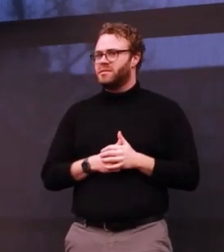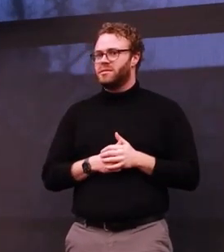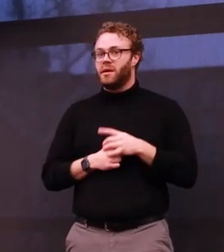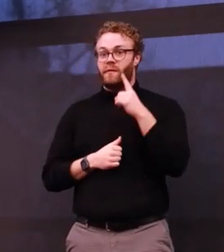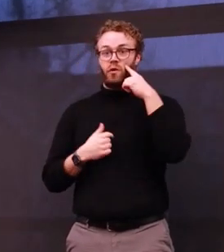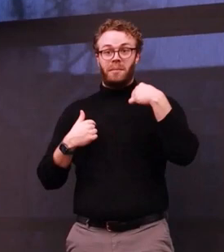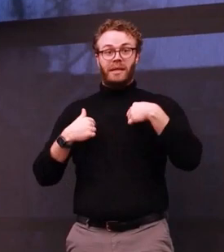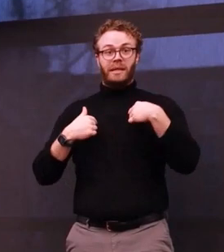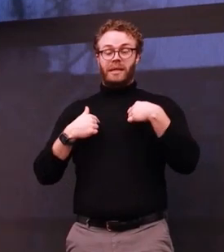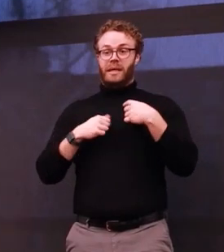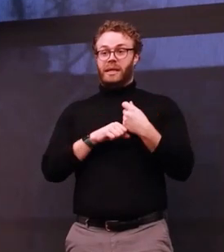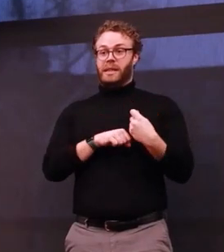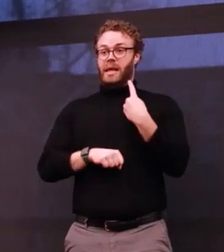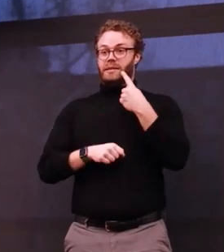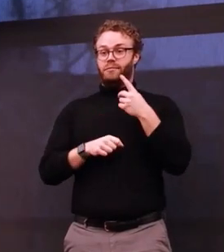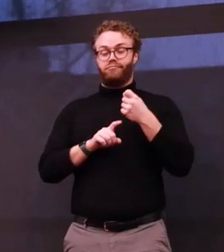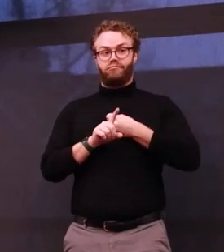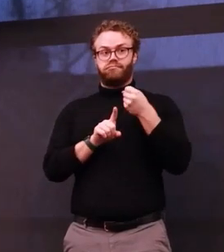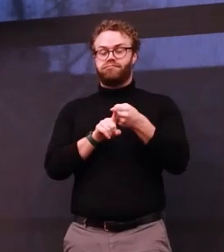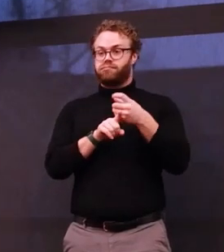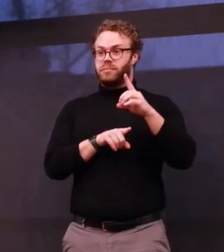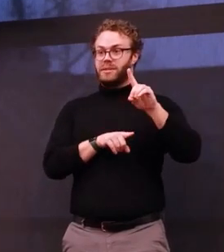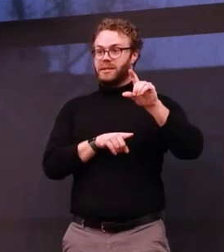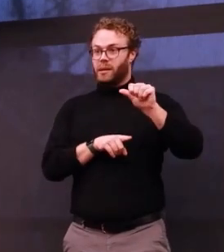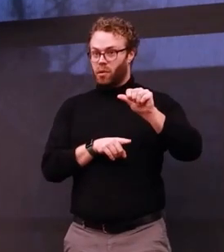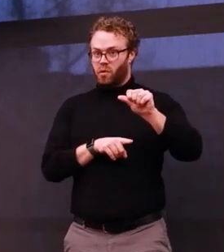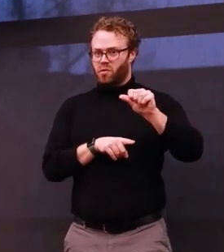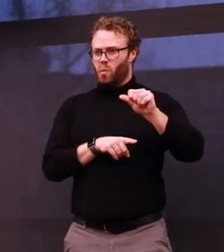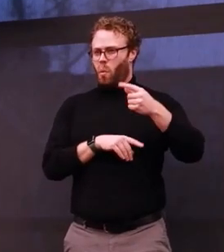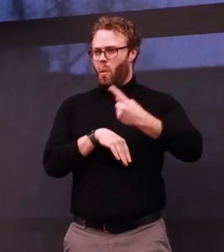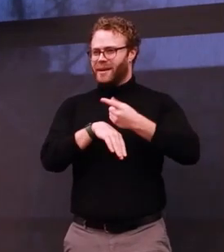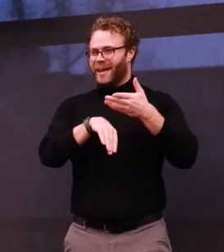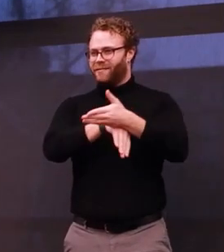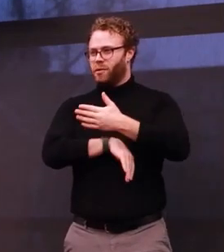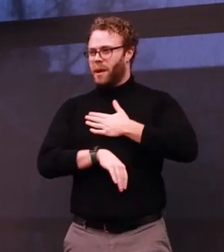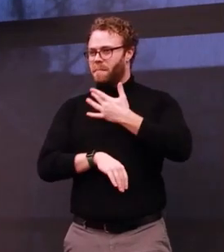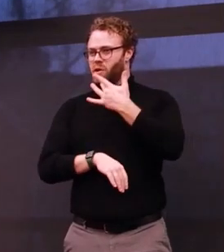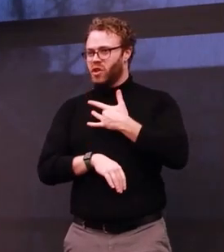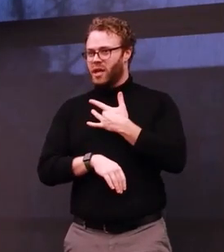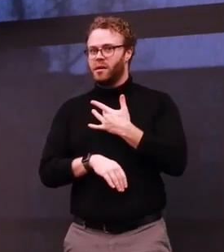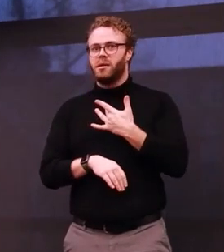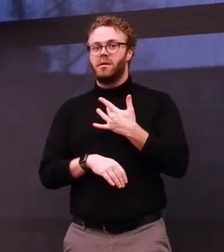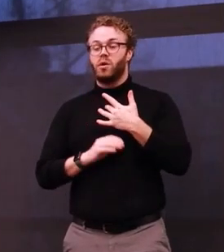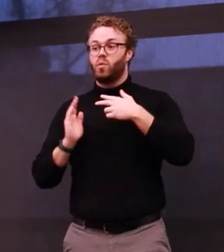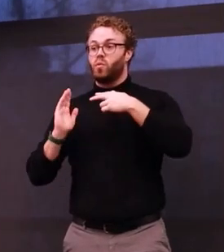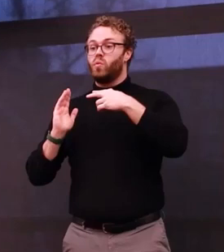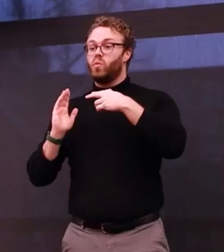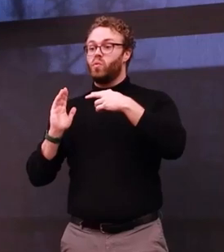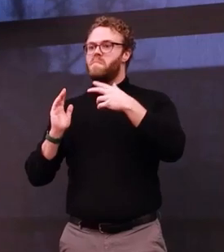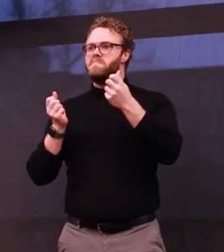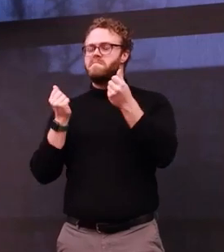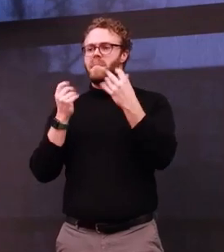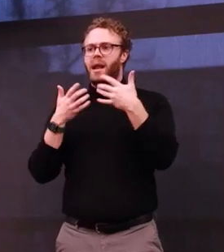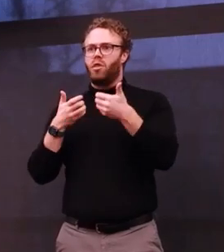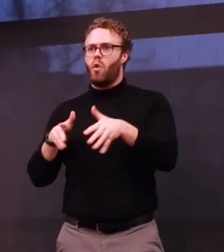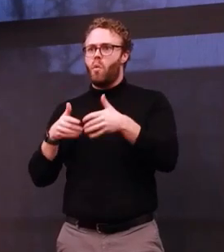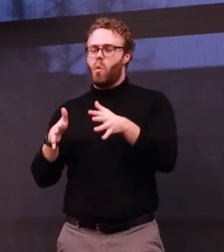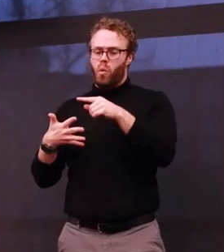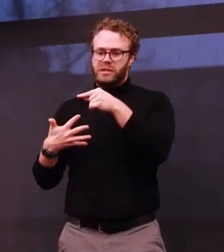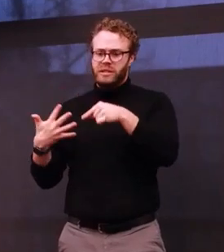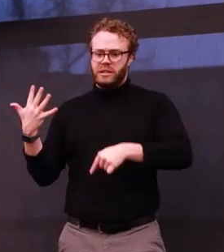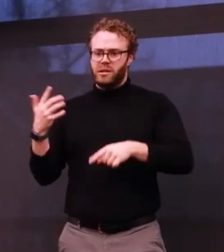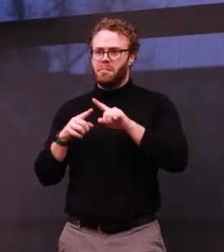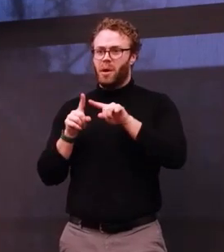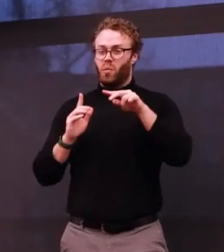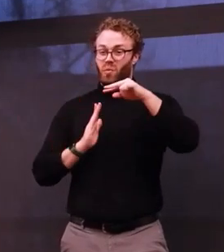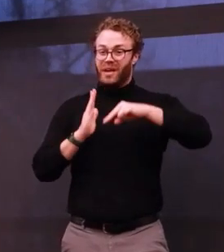birthday last year, on top of everything else that I lost, I lost the ability to read effectively. I will look at the page, not